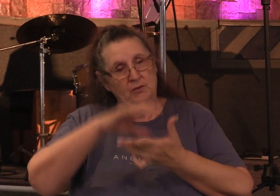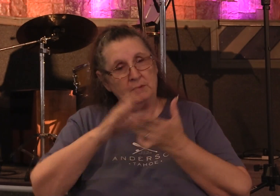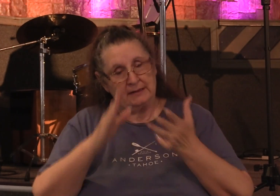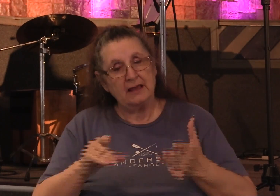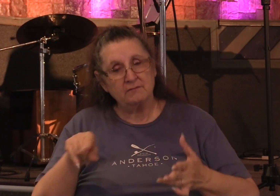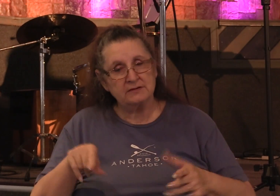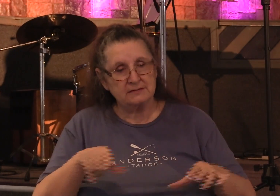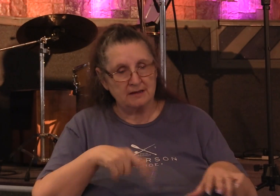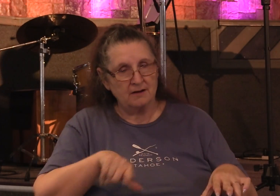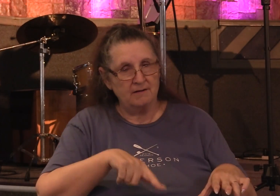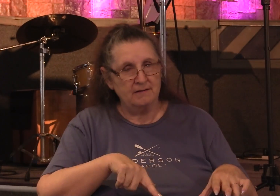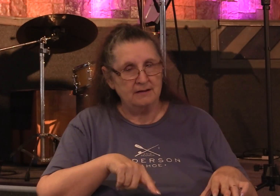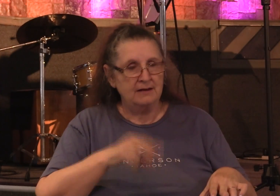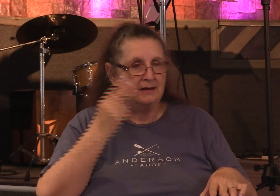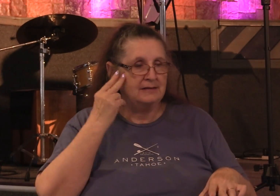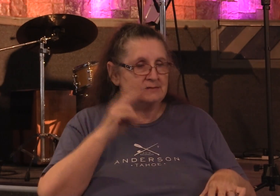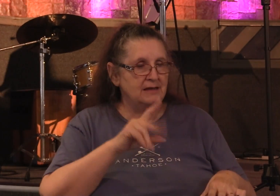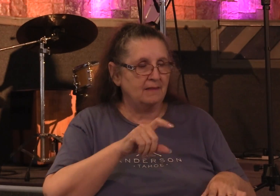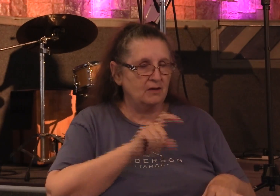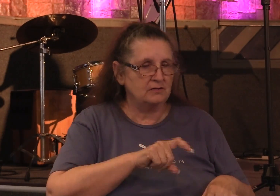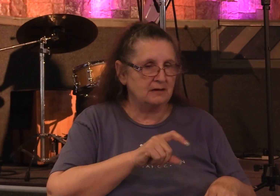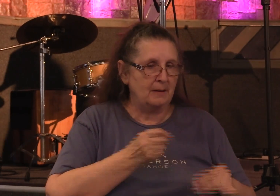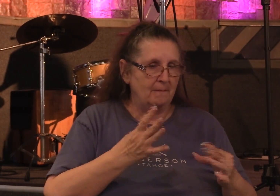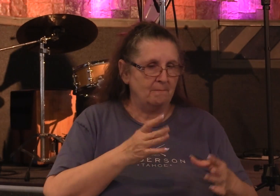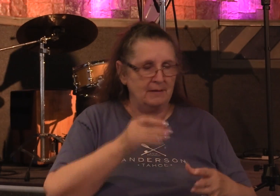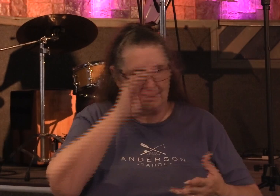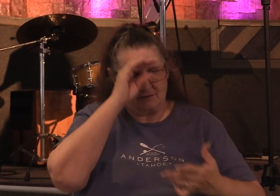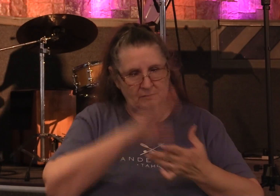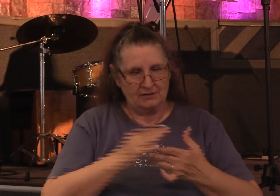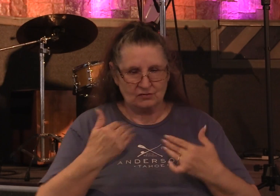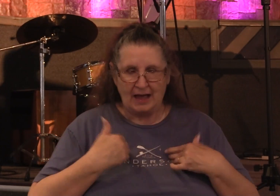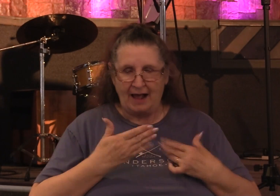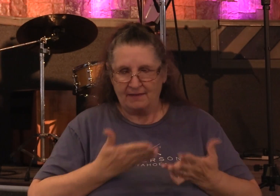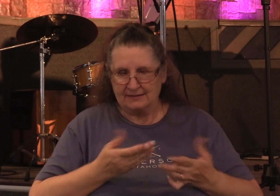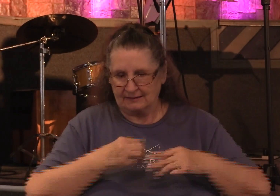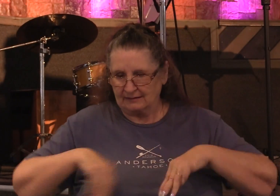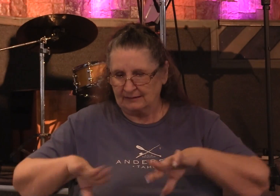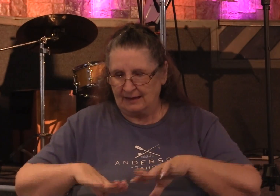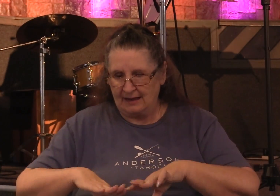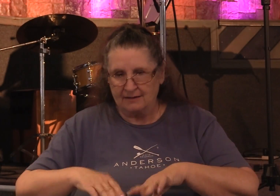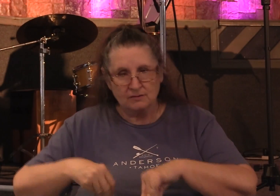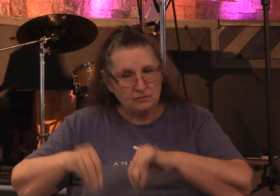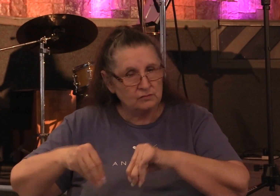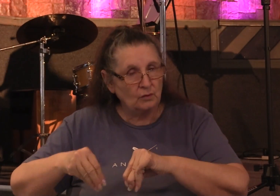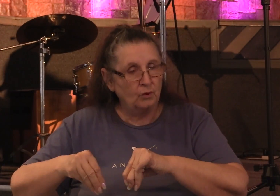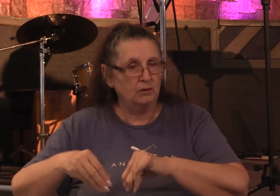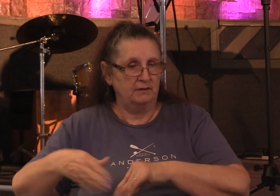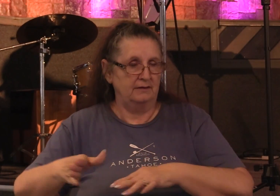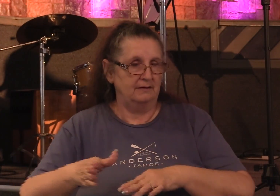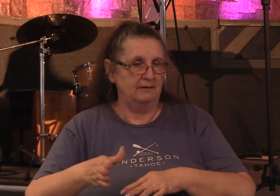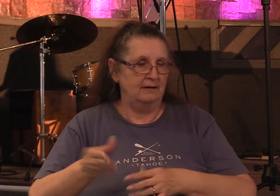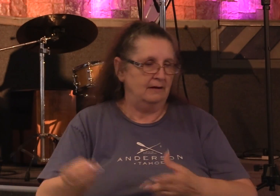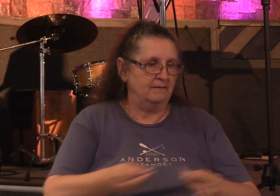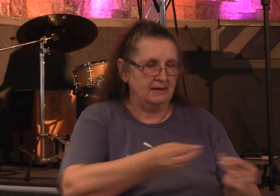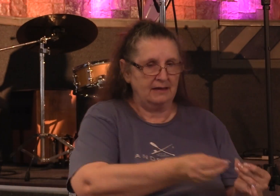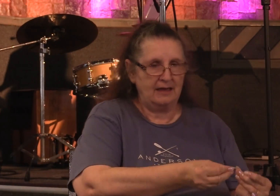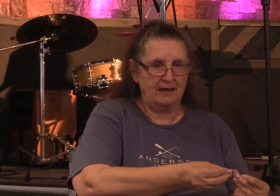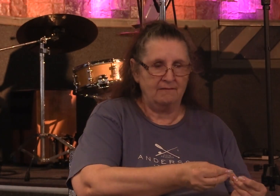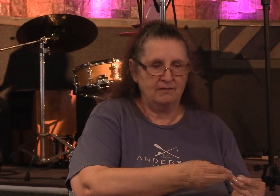Seeing those needs, many of the believers who possessed things like land sold their land and they gave it to the apostles to